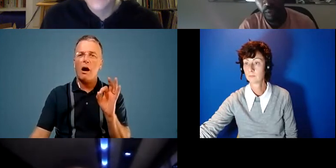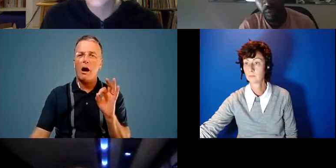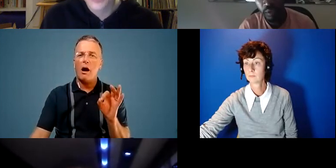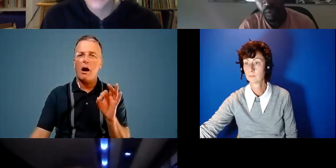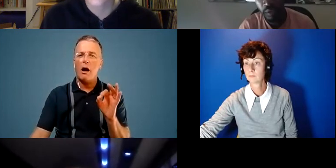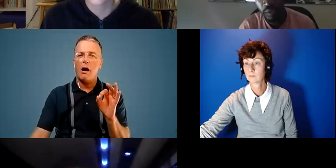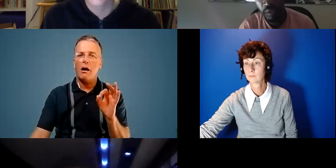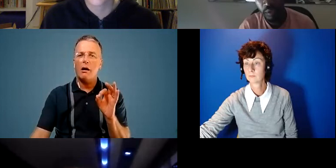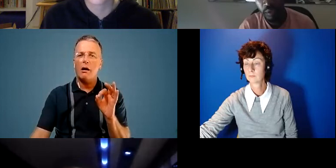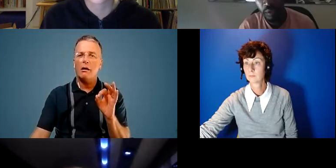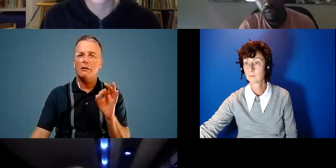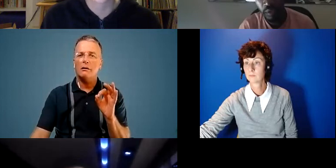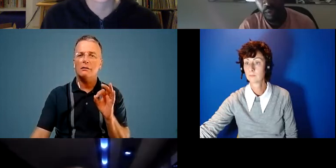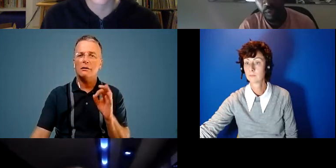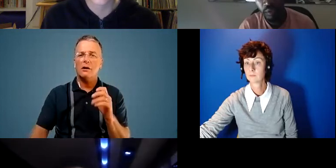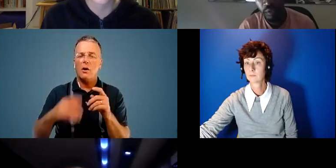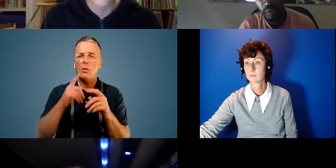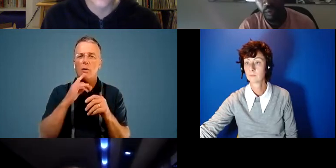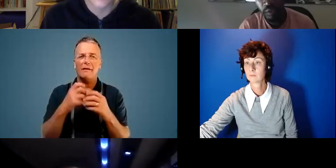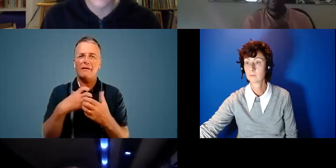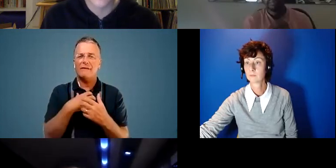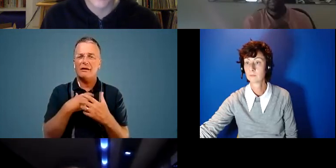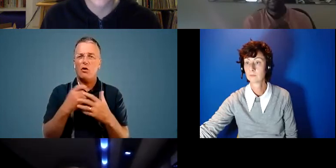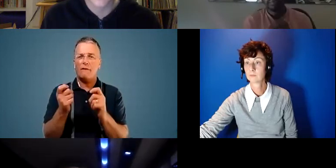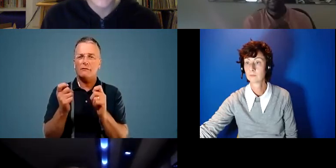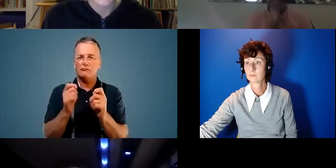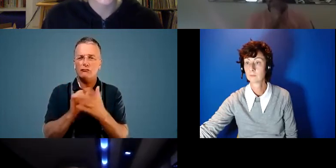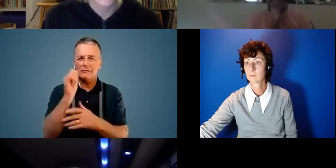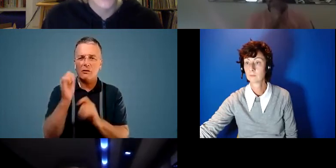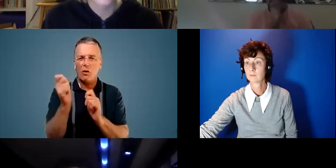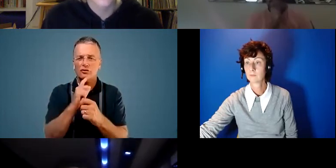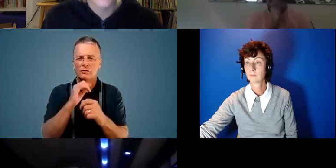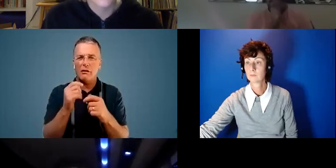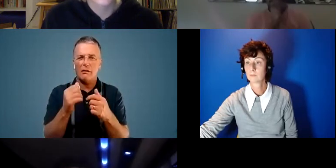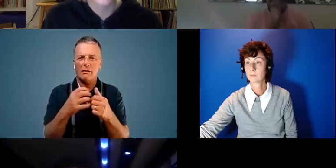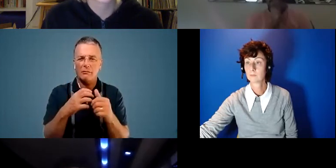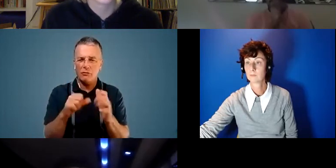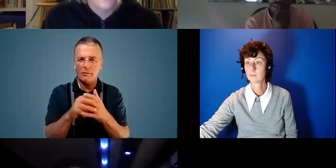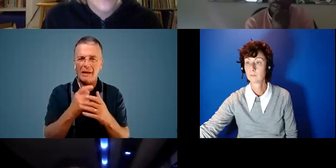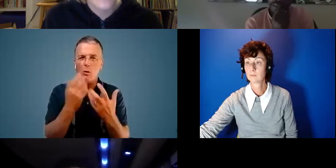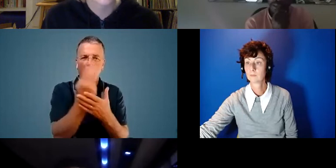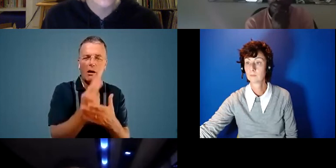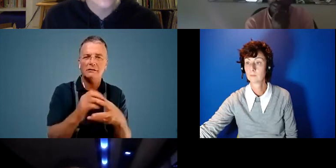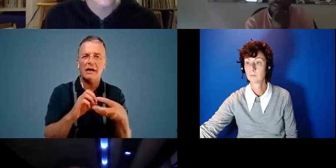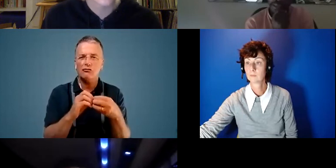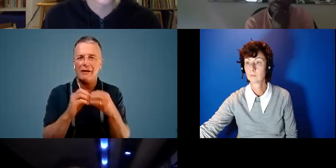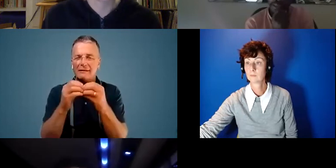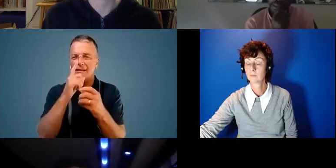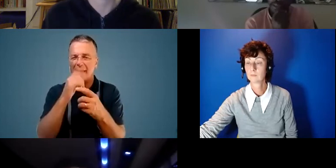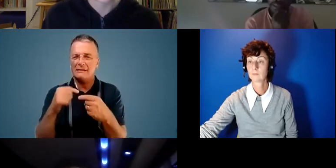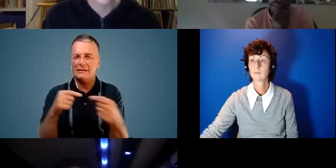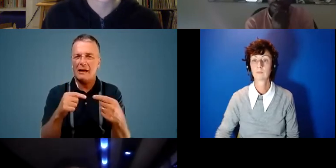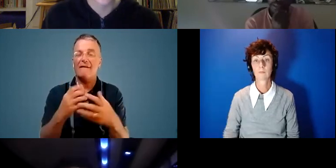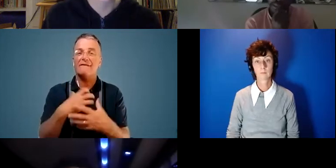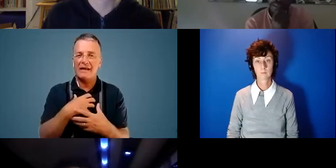and fear of change are real problems when it comes to finding solutions to climate change and how art and creativity can tackle fear and resistance to